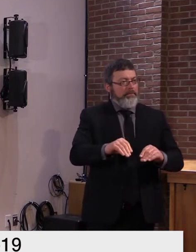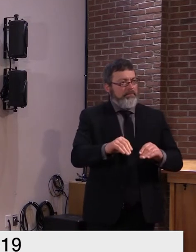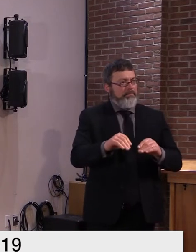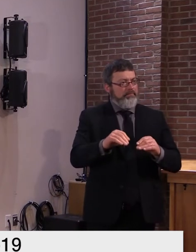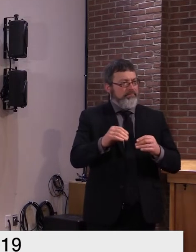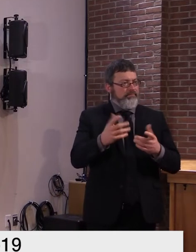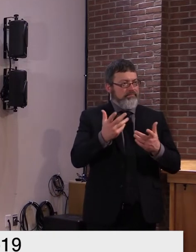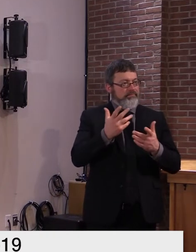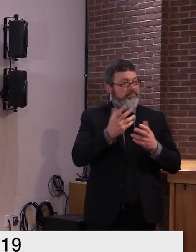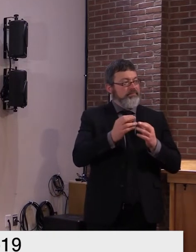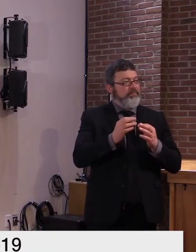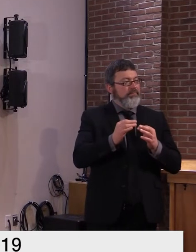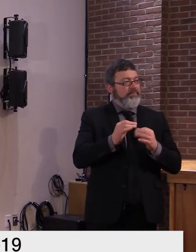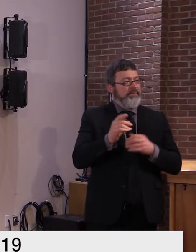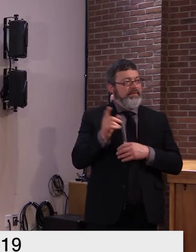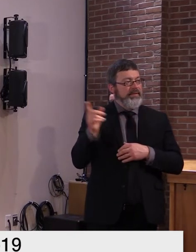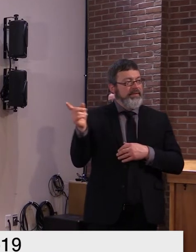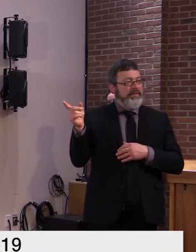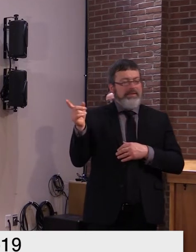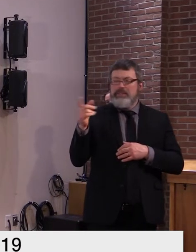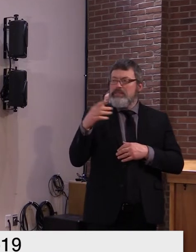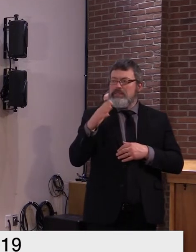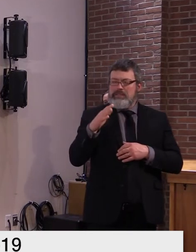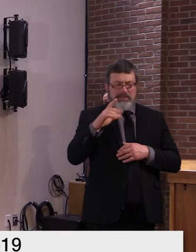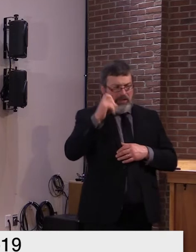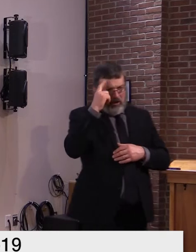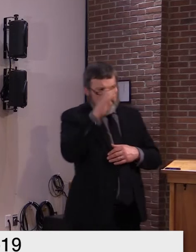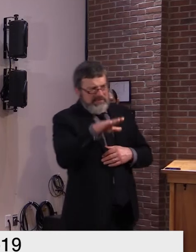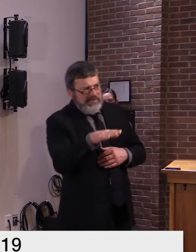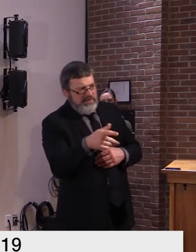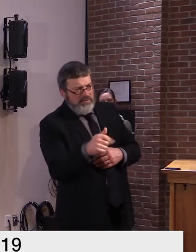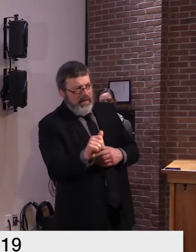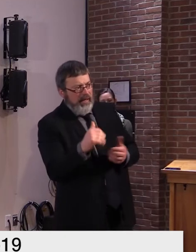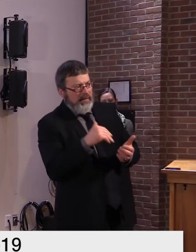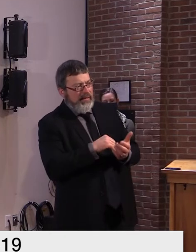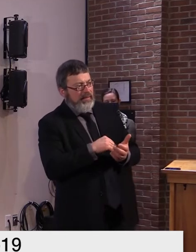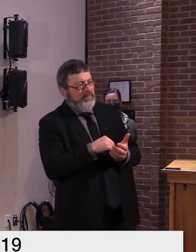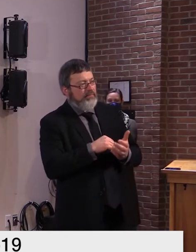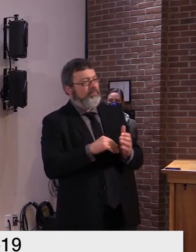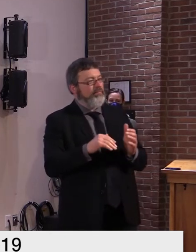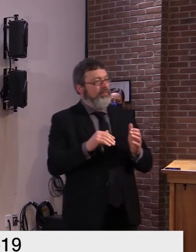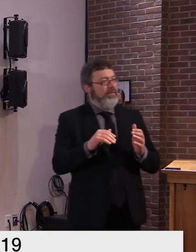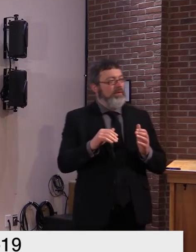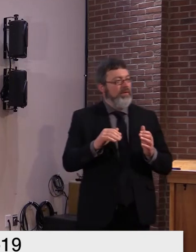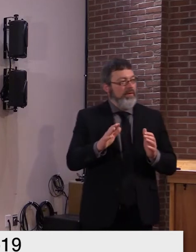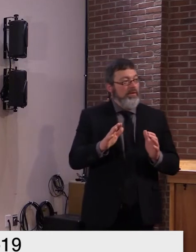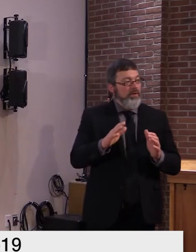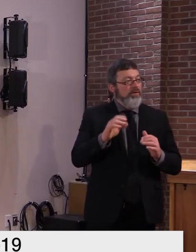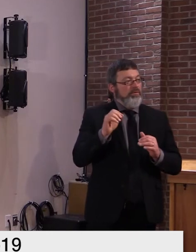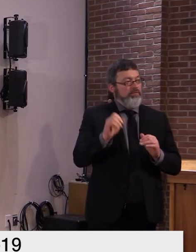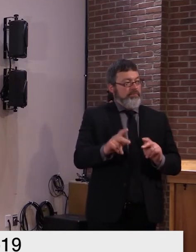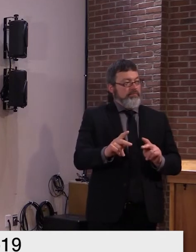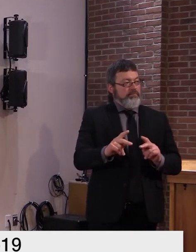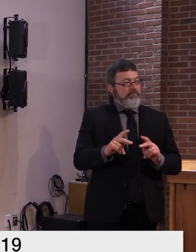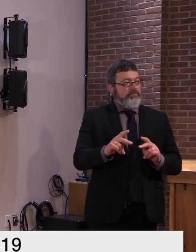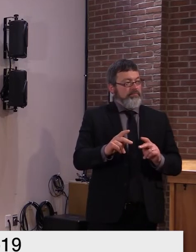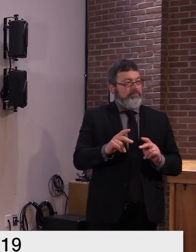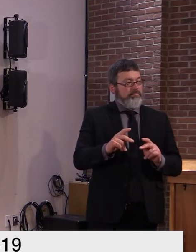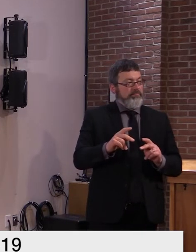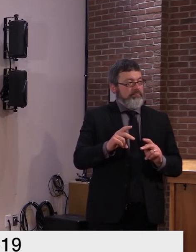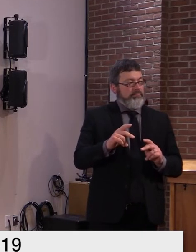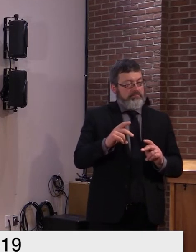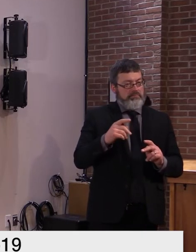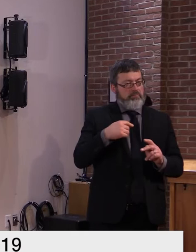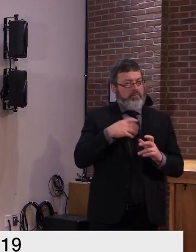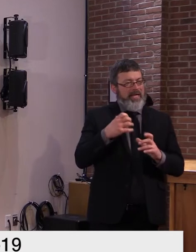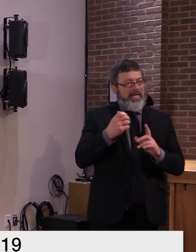try that again stewart okay uh following up on tim mcquistin's questions specific to